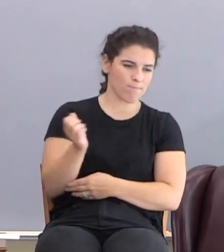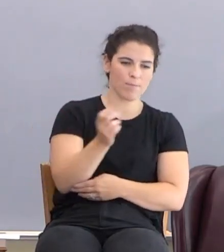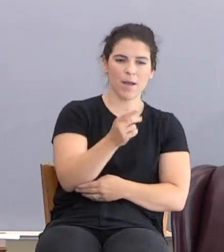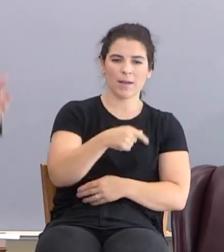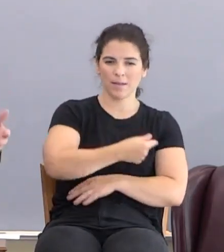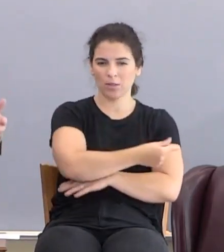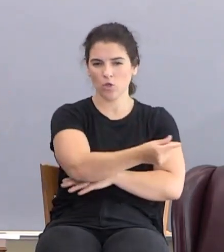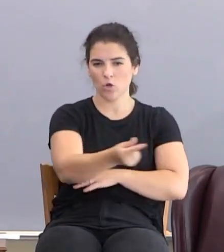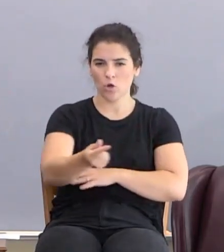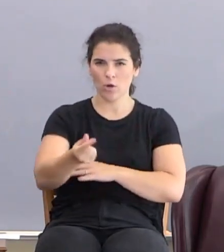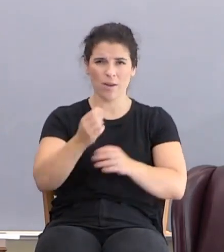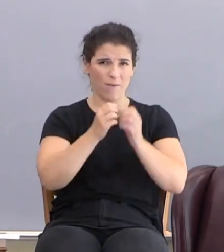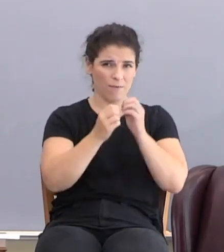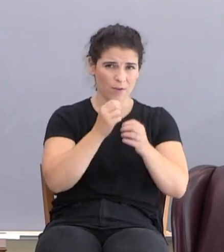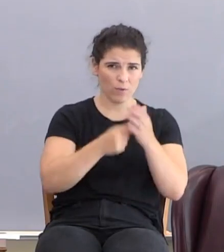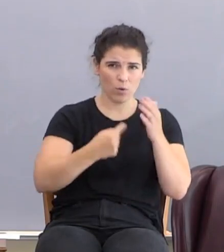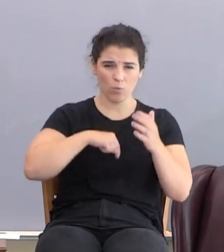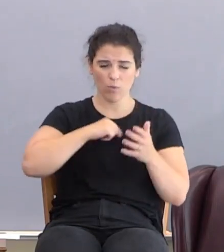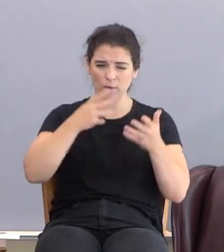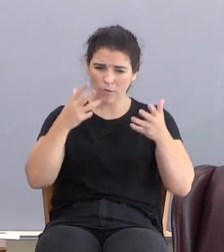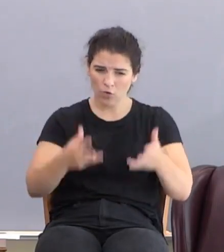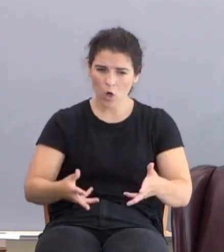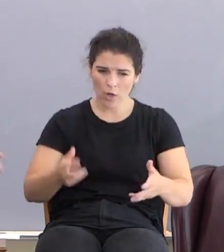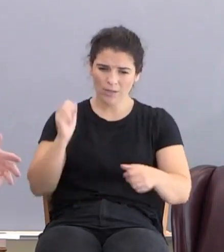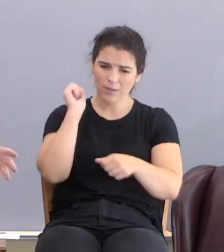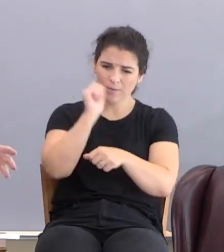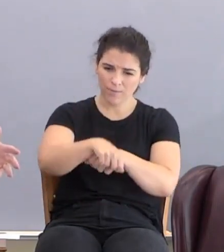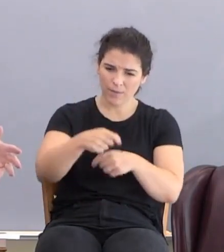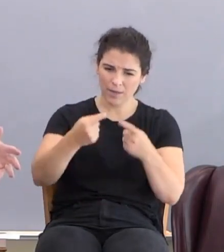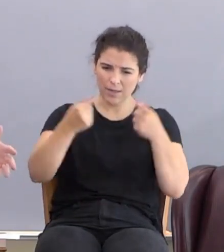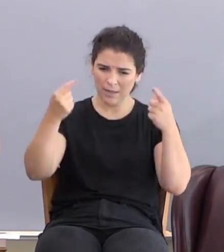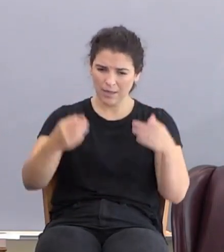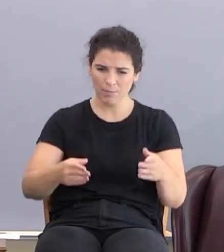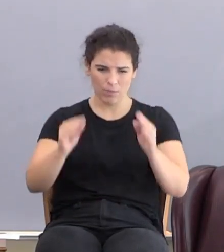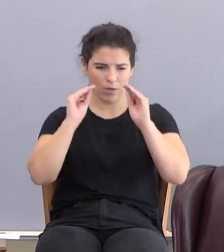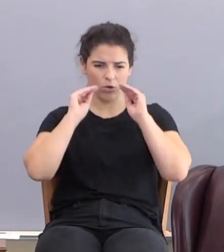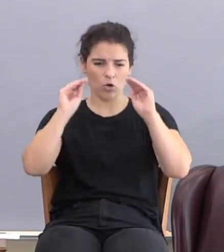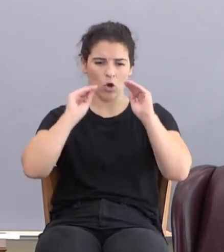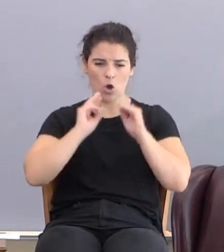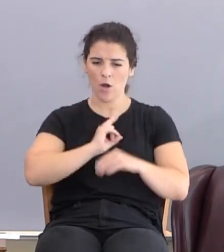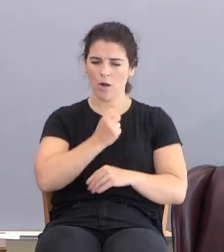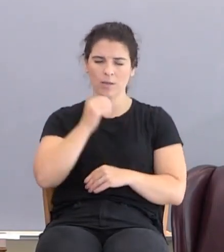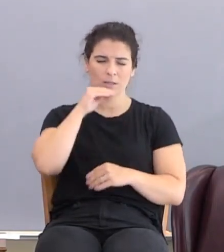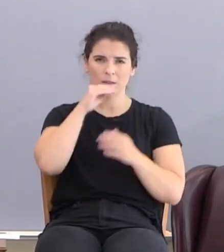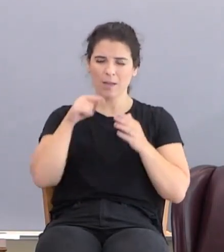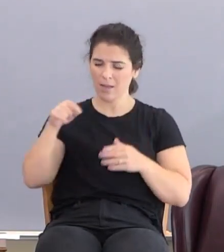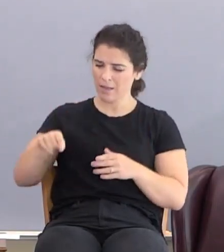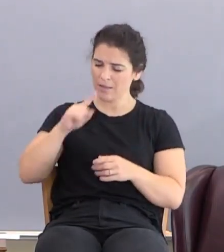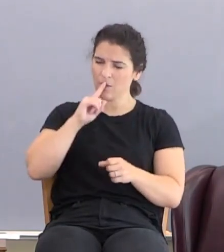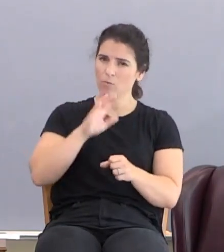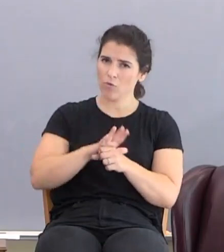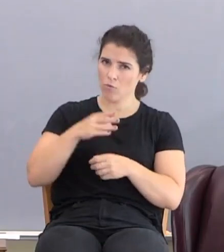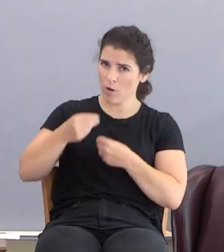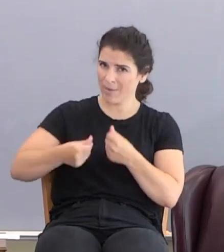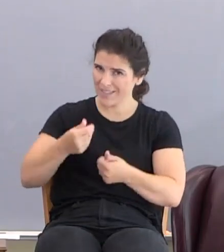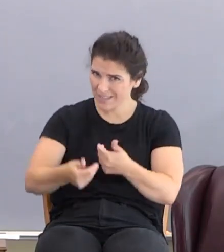garden, restore what we've lost, defeat the adversary that taught us the lie. Here's the promised seed.